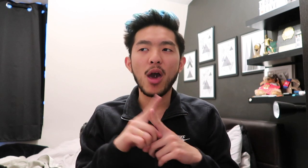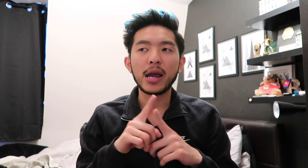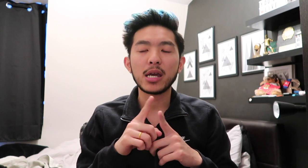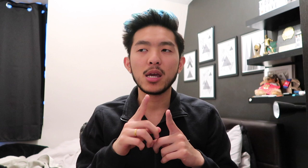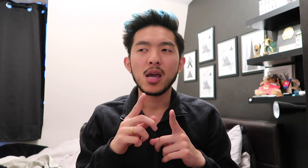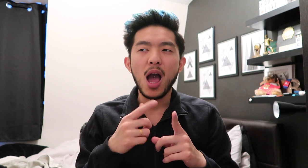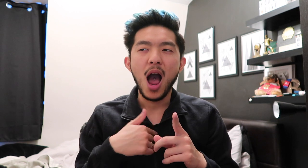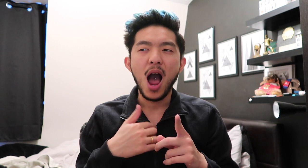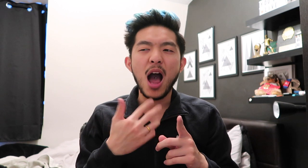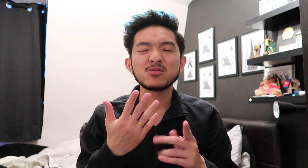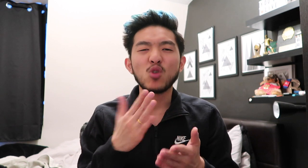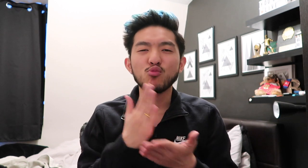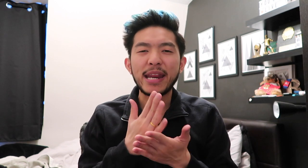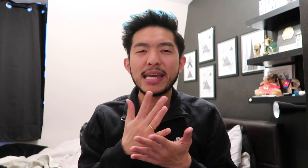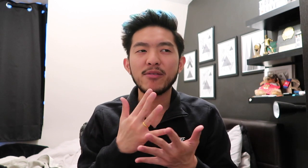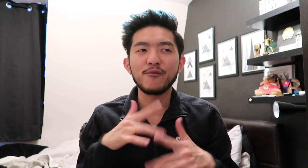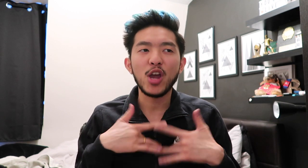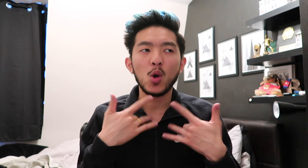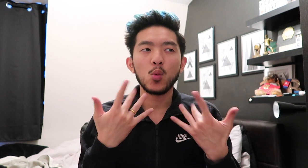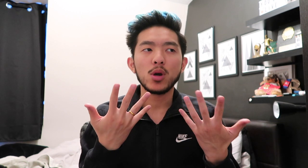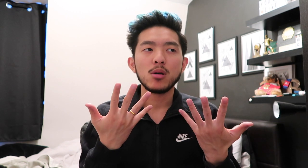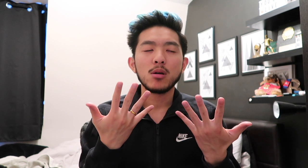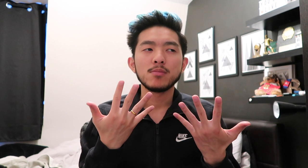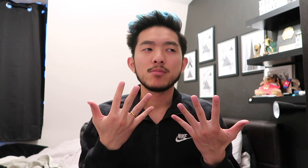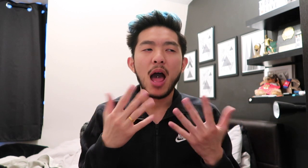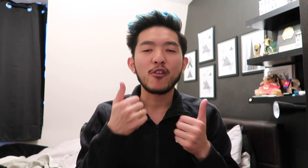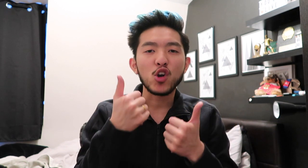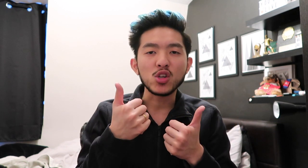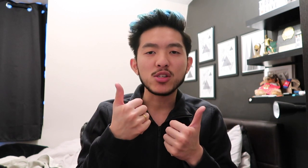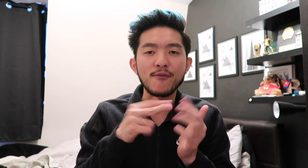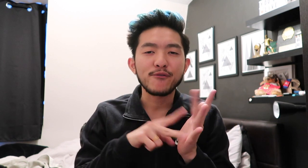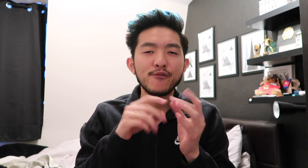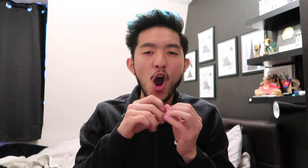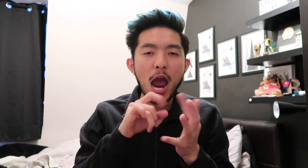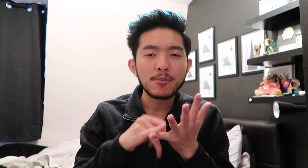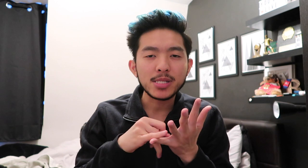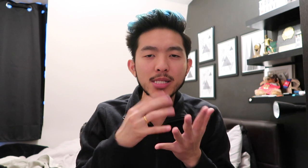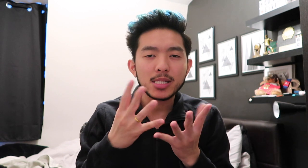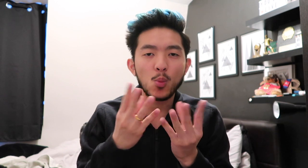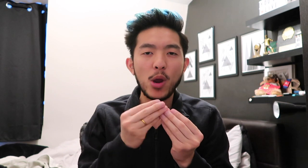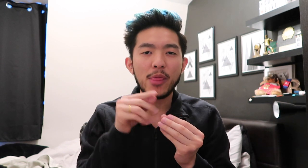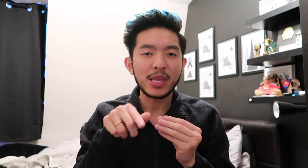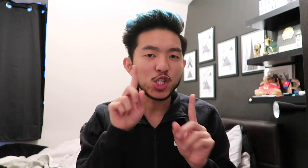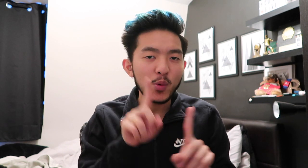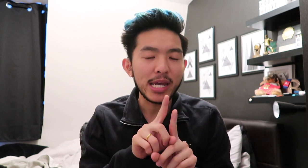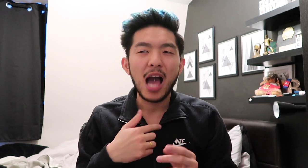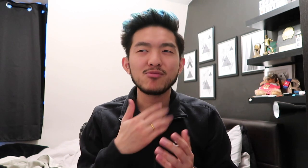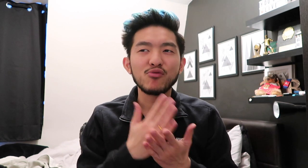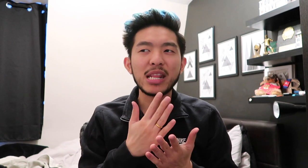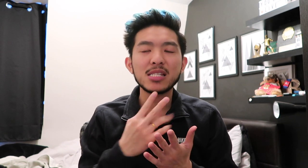like, I don't really feel good vibes with this week. I'm really